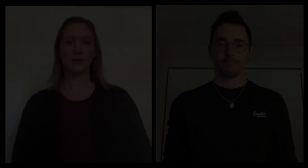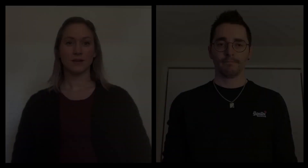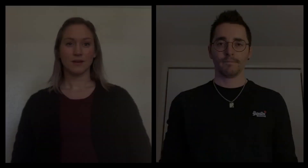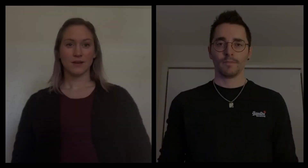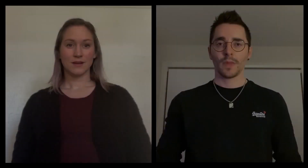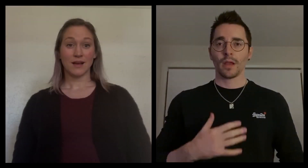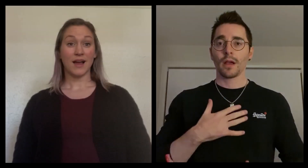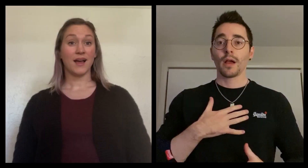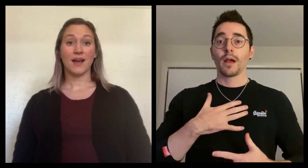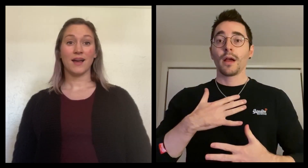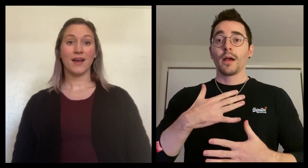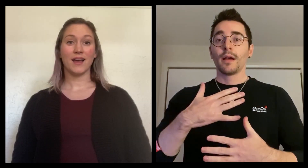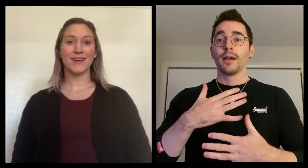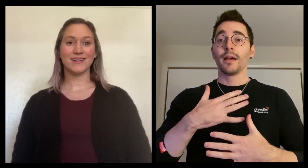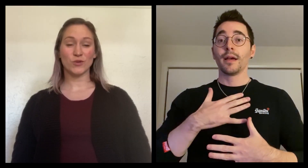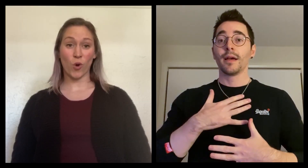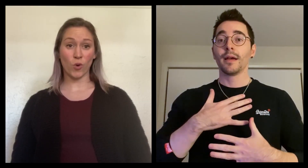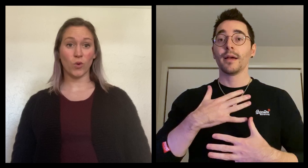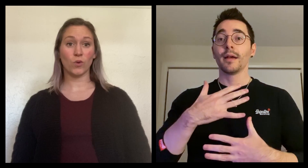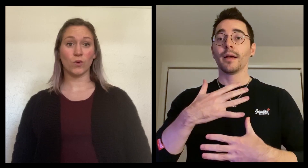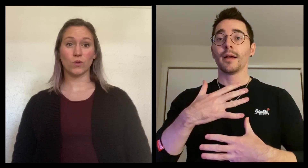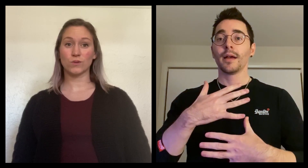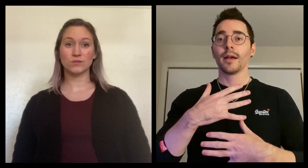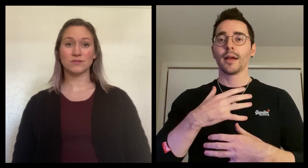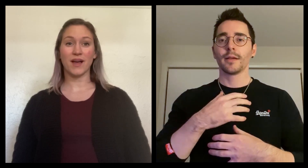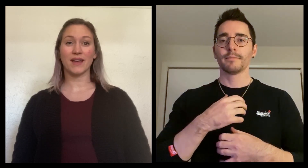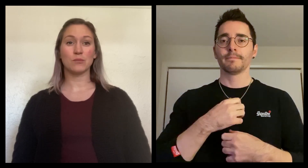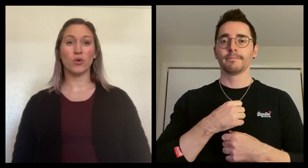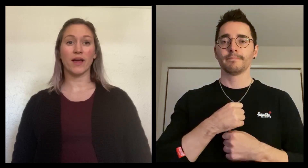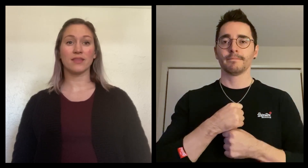I can hold my breath